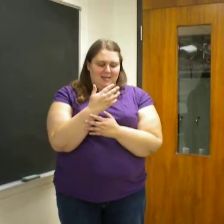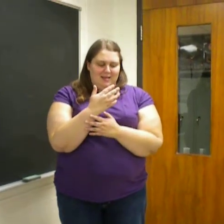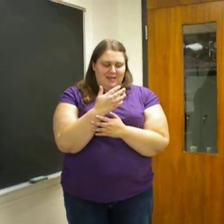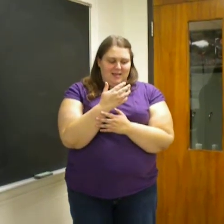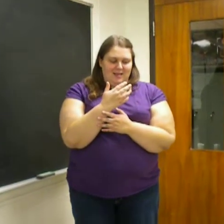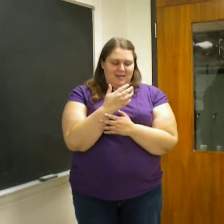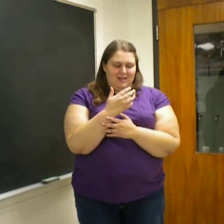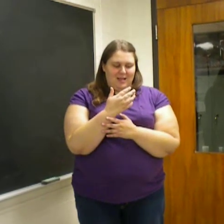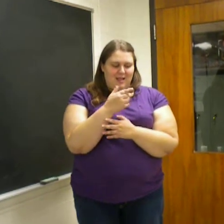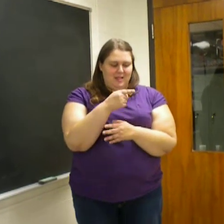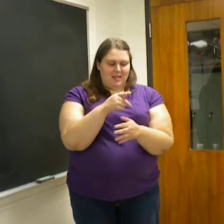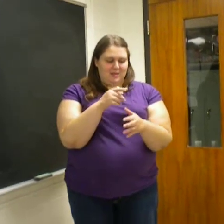Here am going